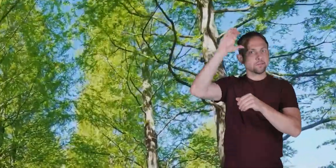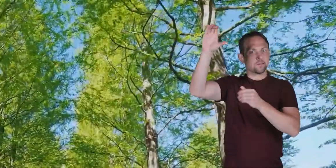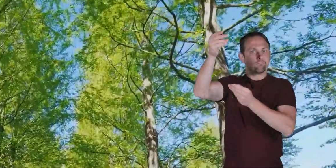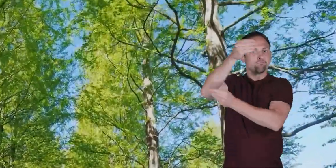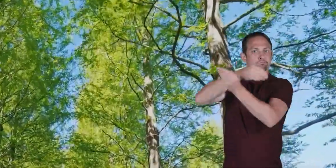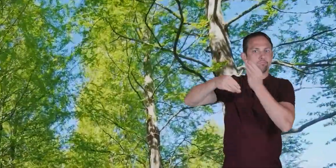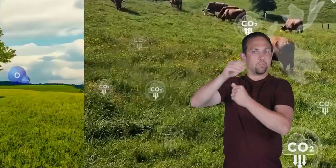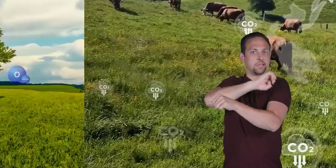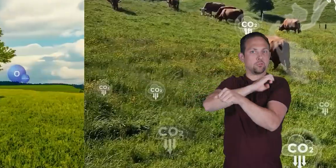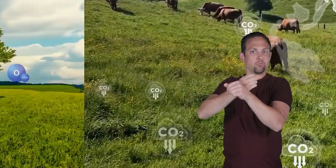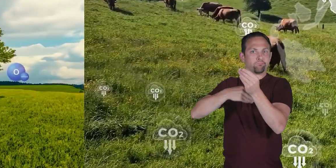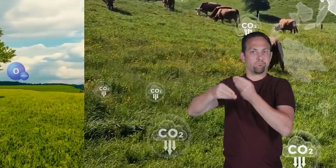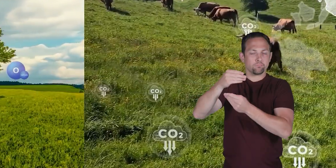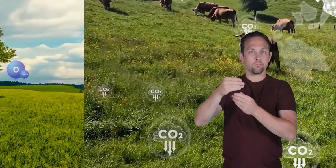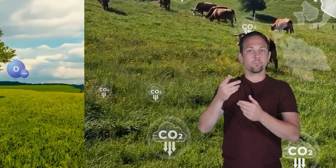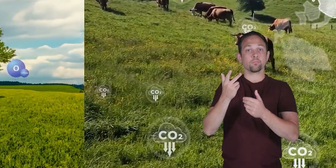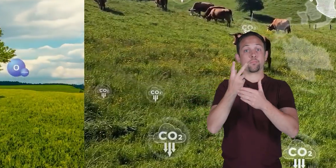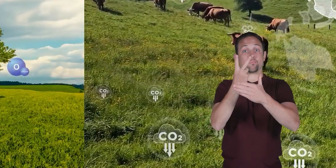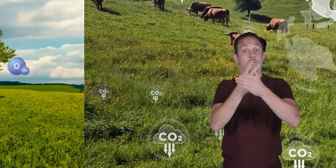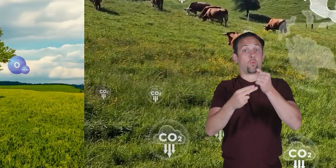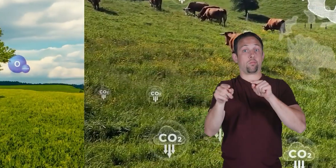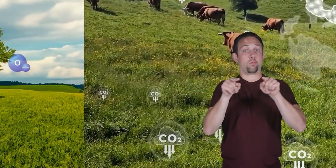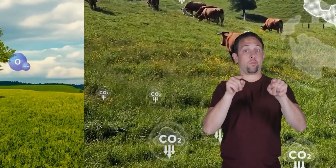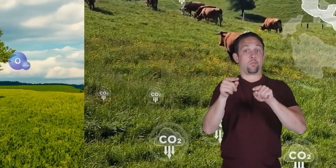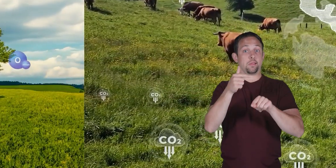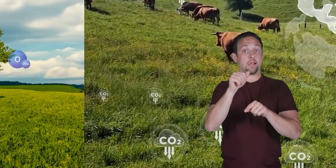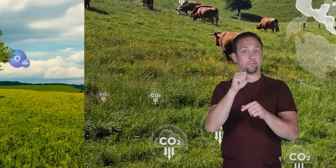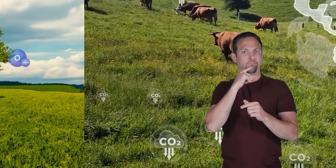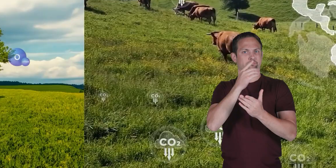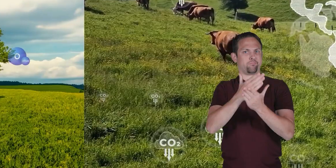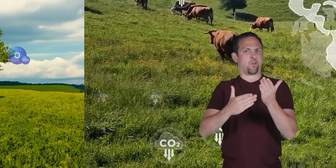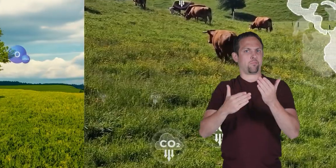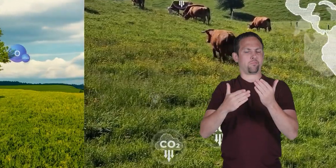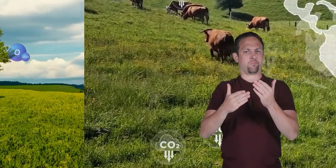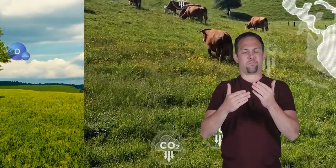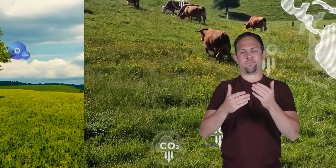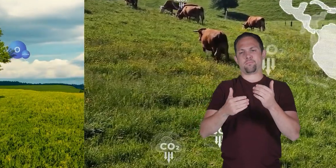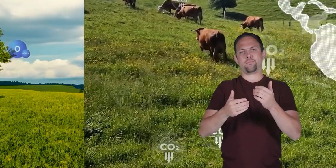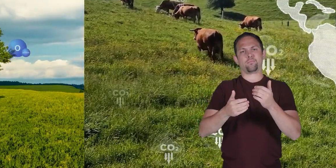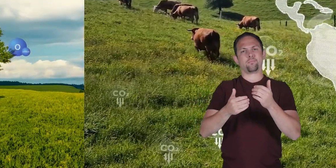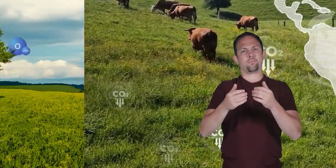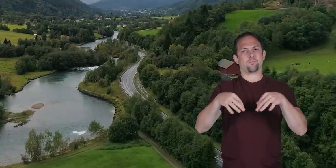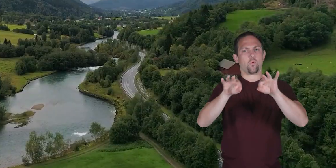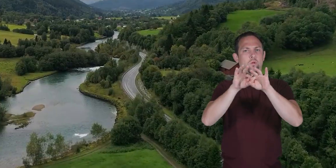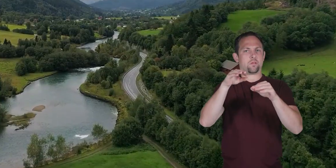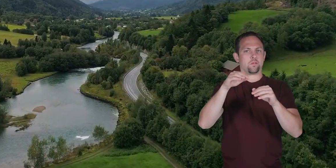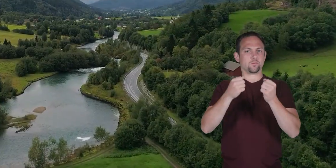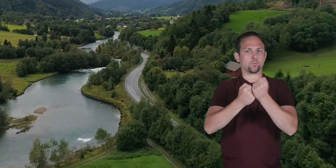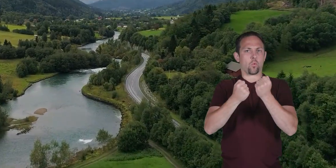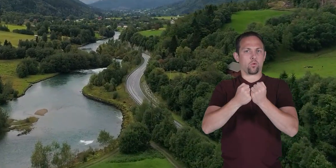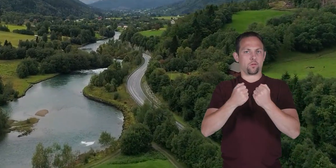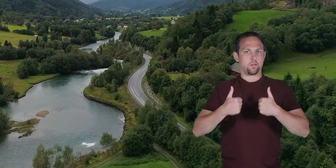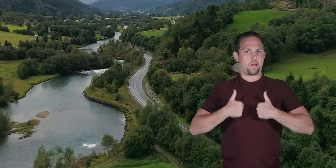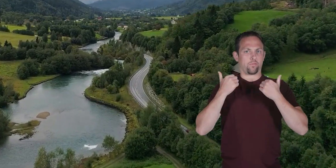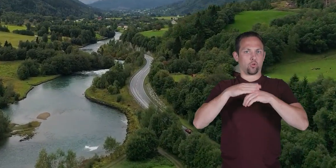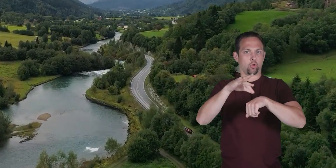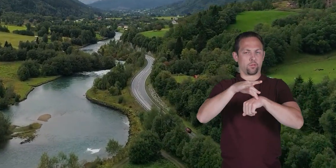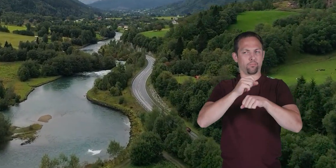both of these gases are important parts of supporting life on earth and ensuring it continues to thrive